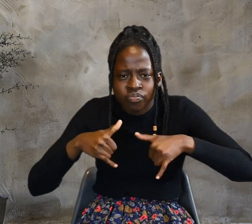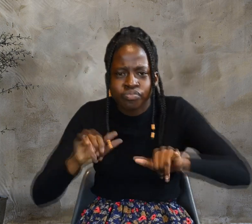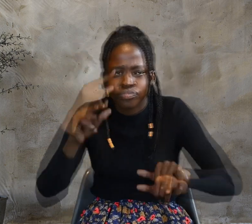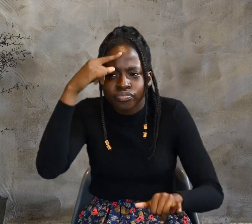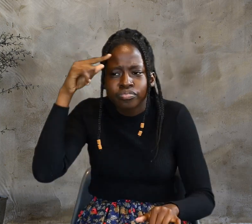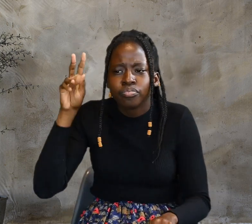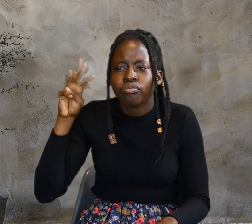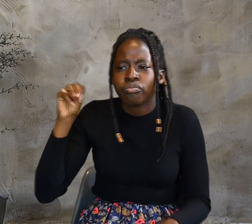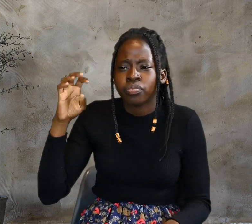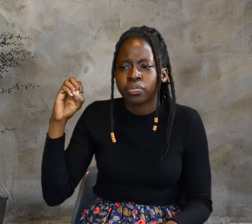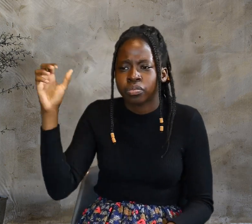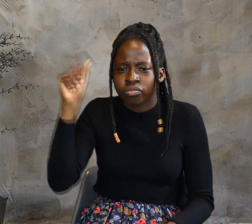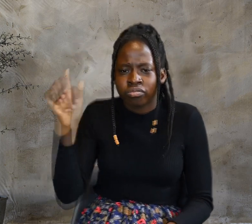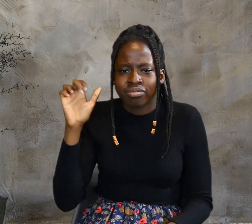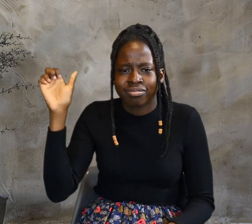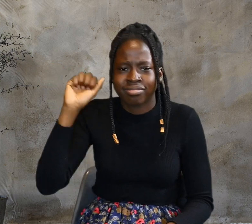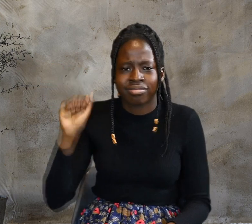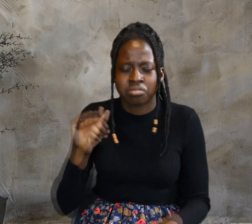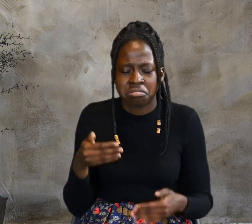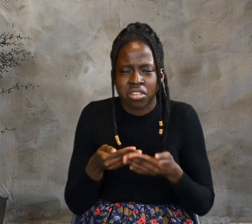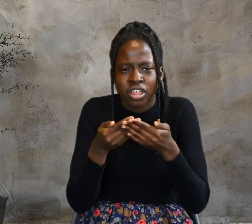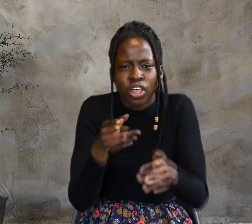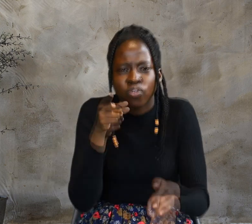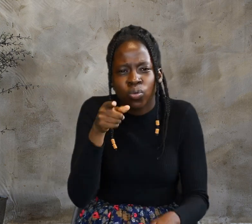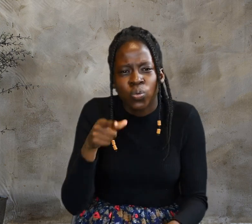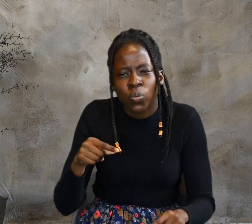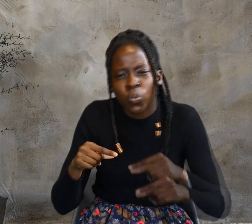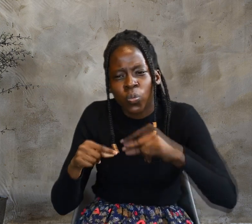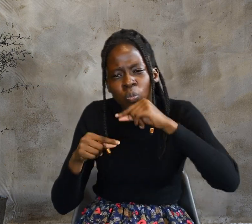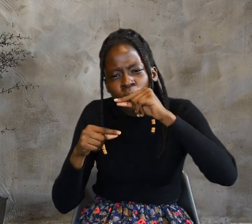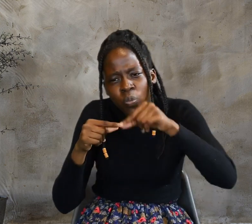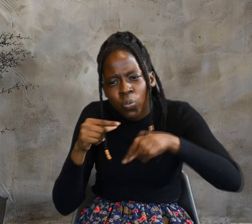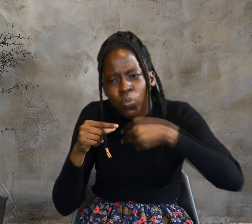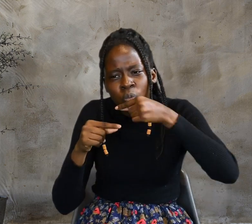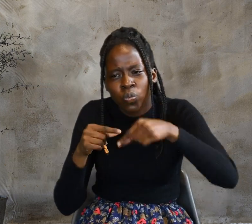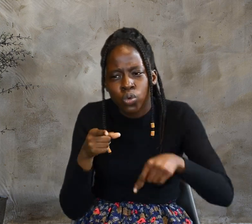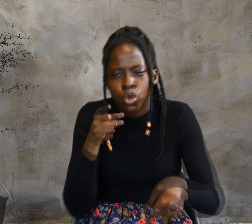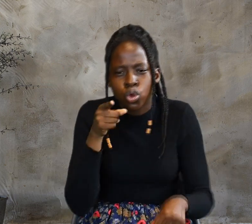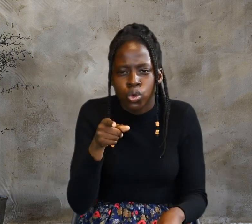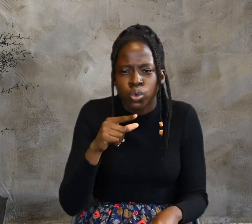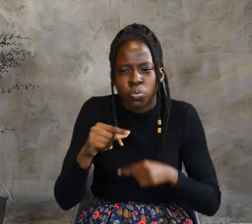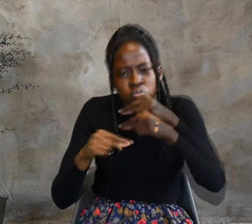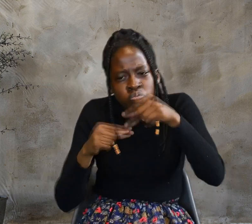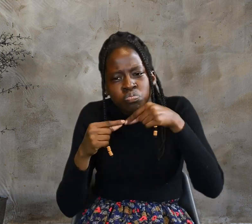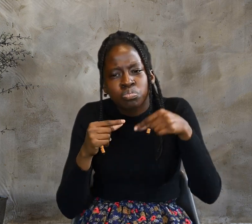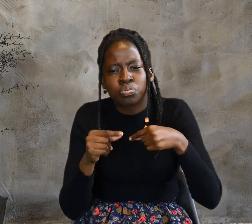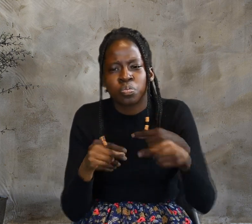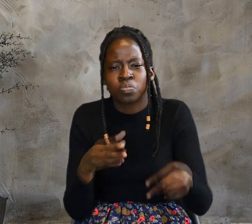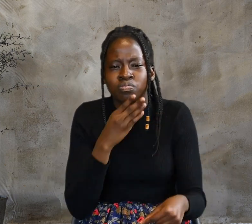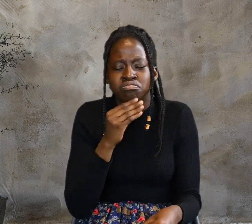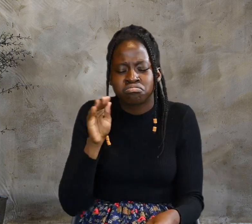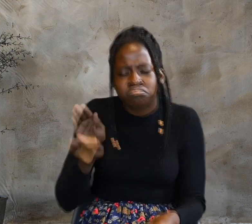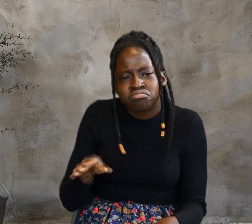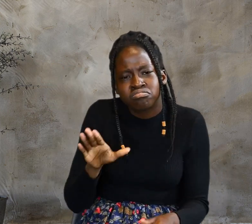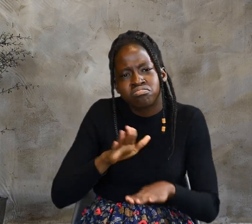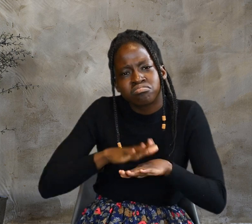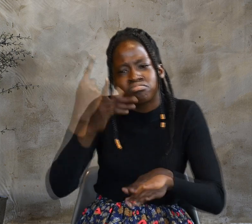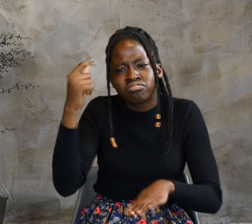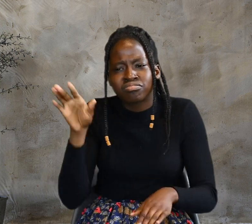circumcision, you circumcise a boy on the Sabbath. Now, if a boy can be